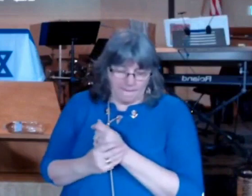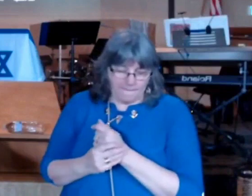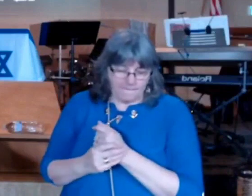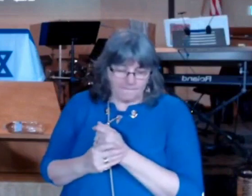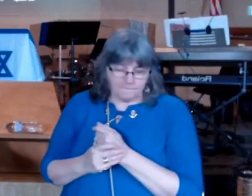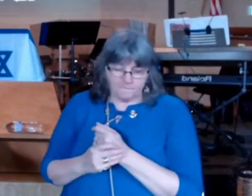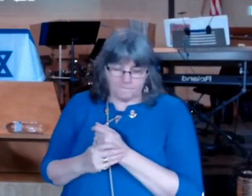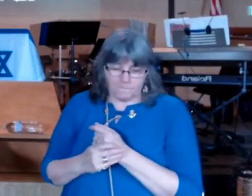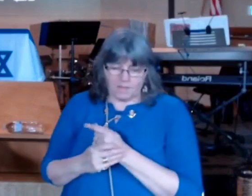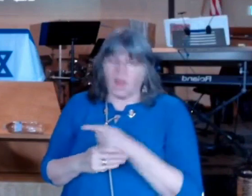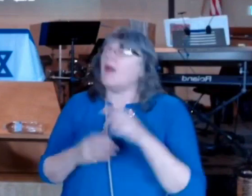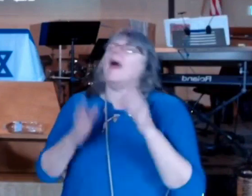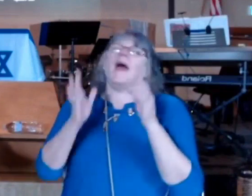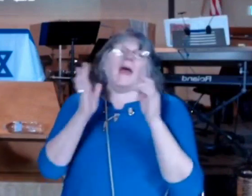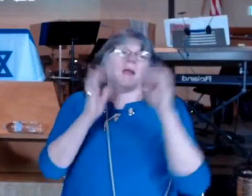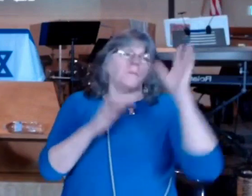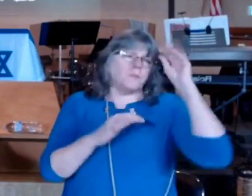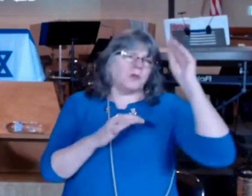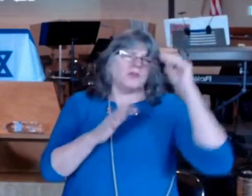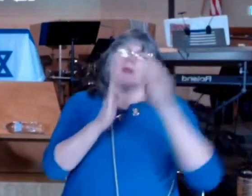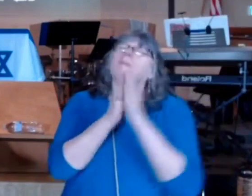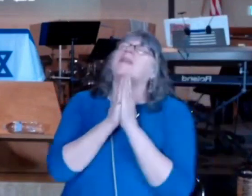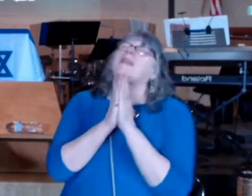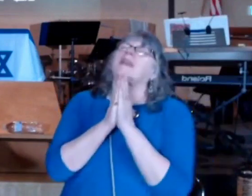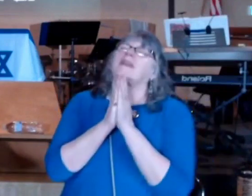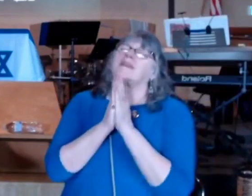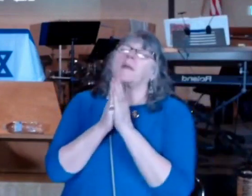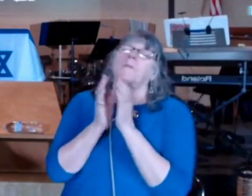and personally mediated with Hashem for her care